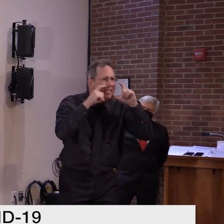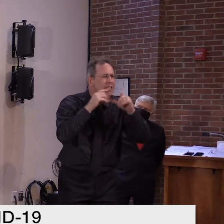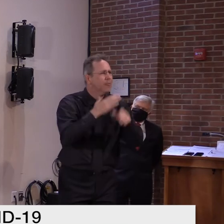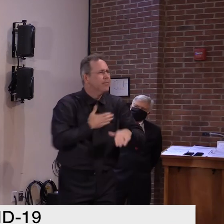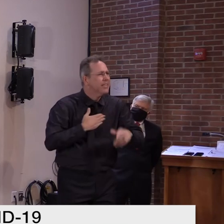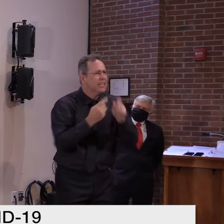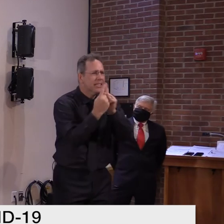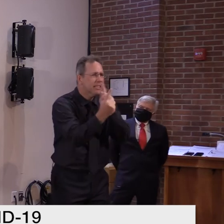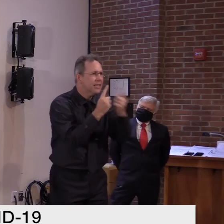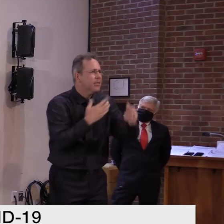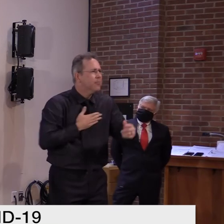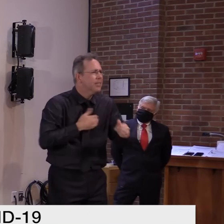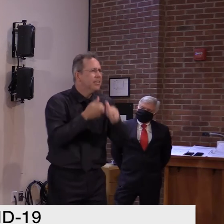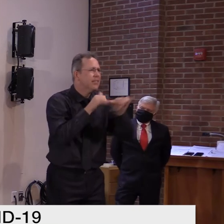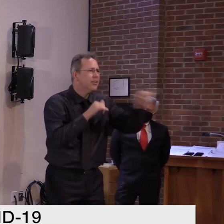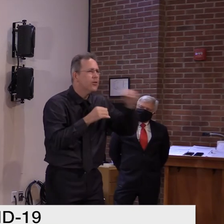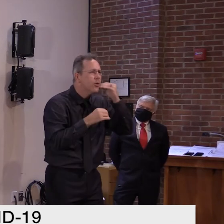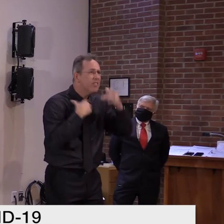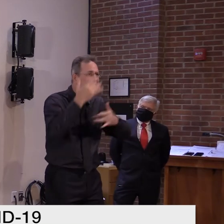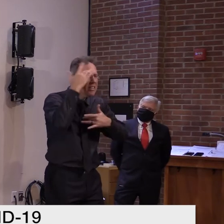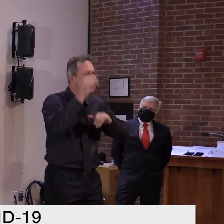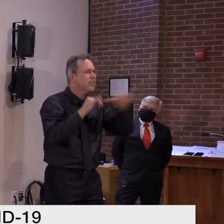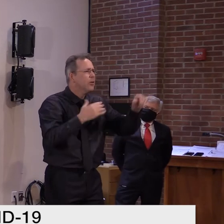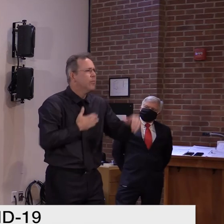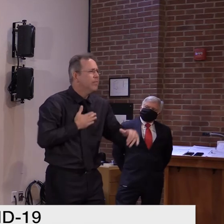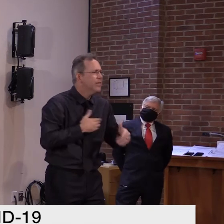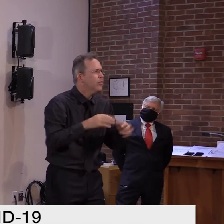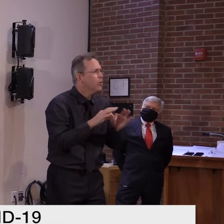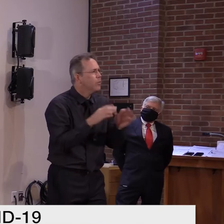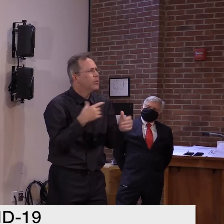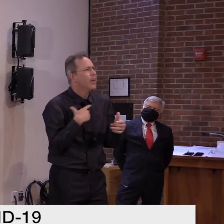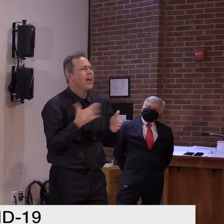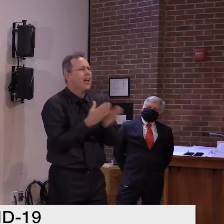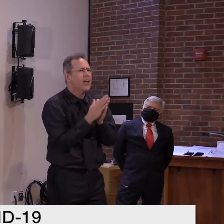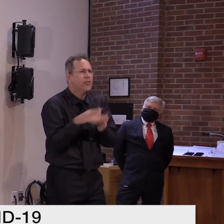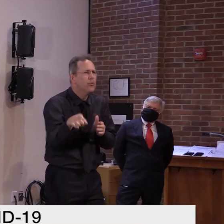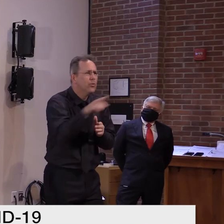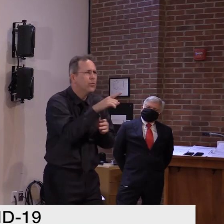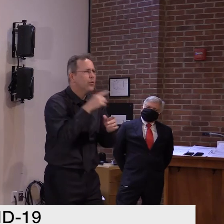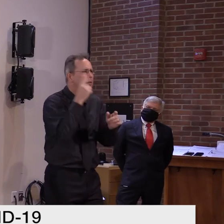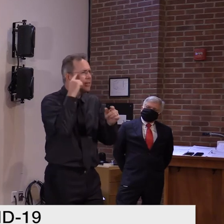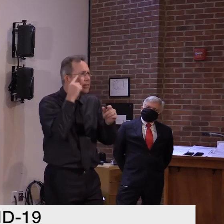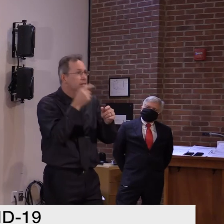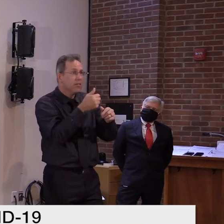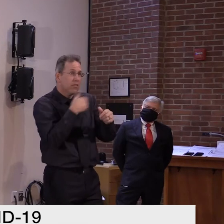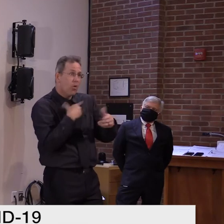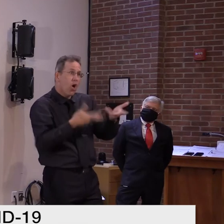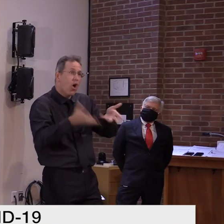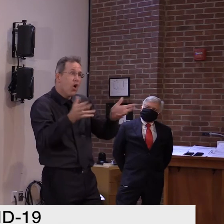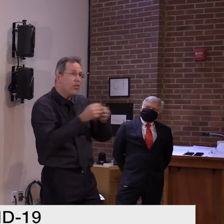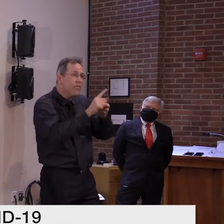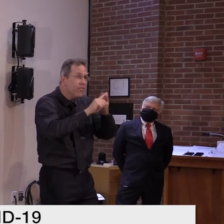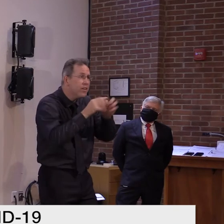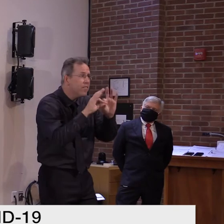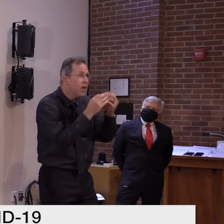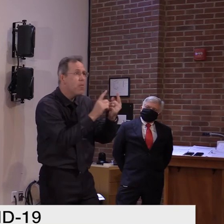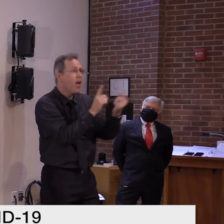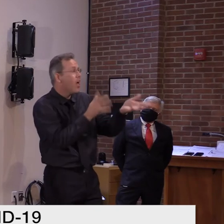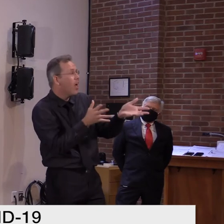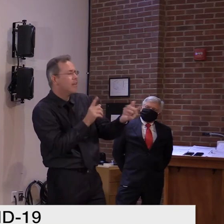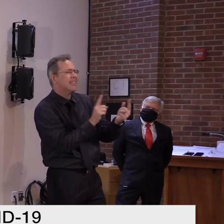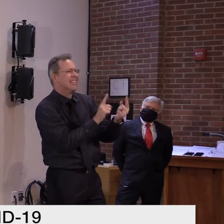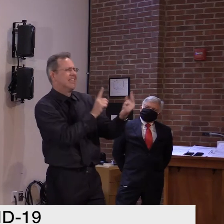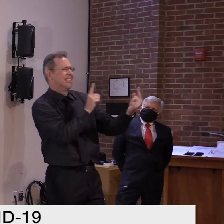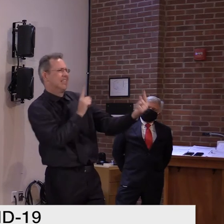this. Um, but, uh, we're asking you to, to socially separate at this point, uh, just physically separate, socially separate, uh,